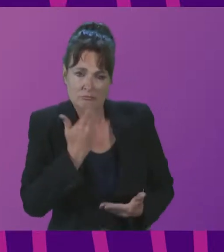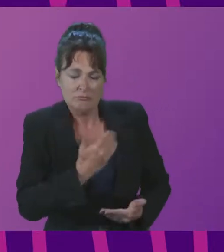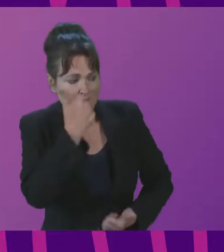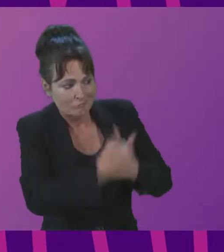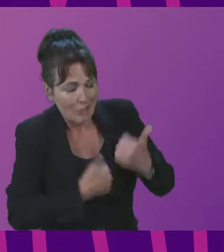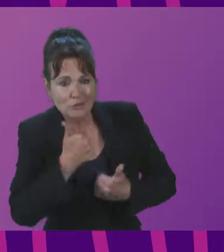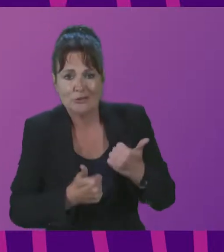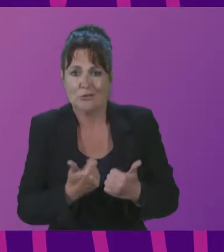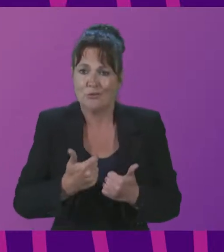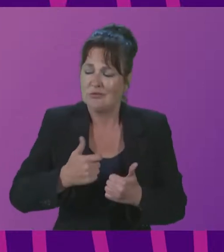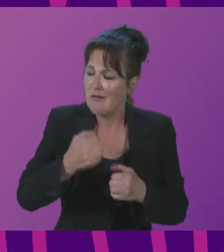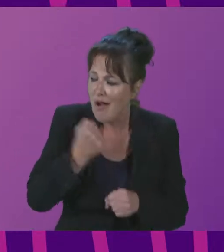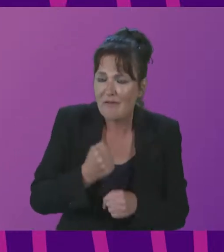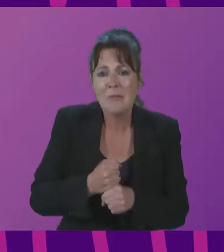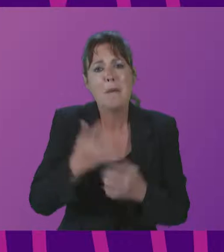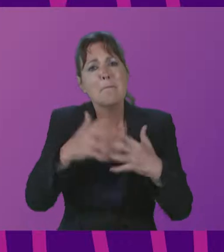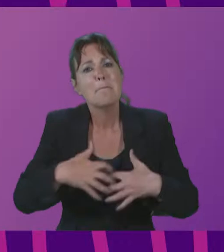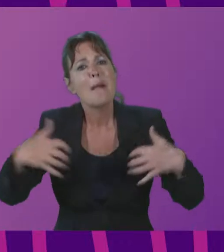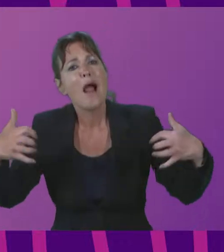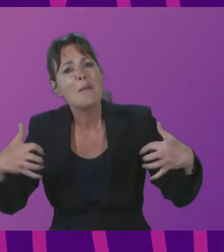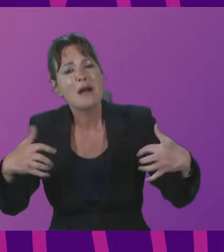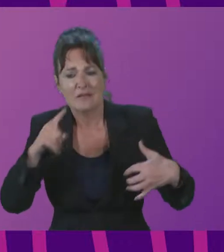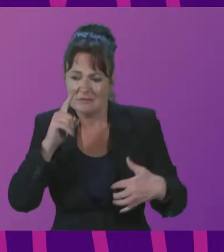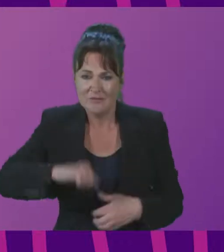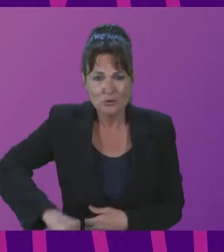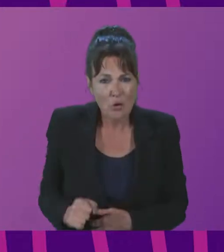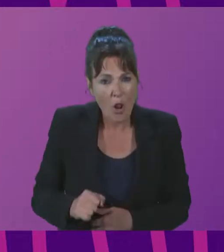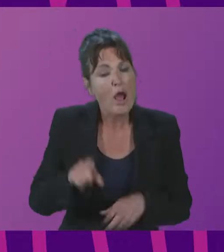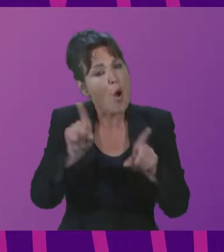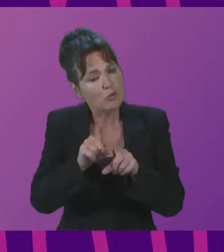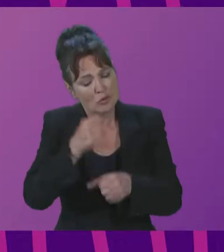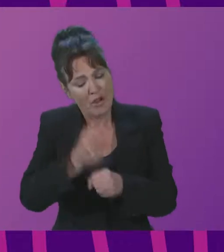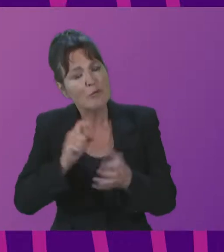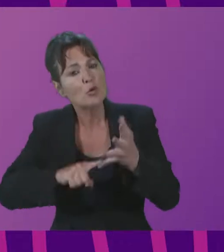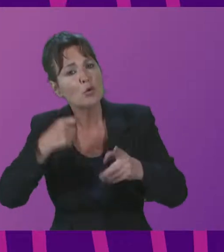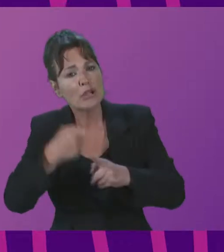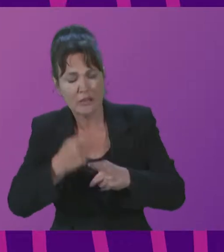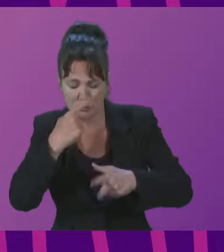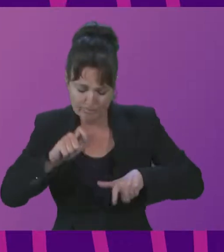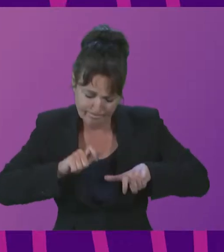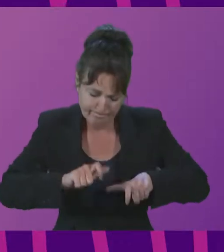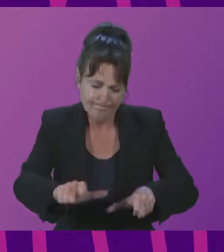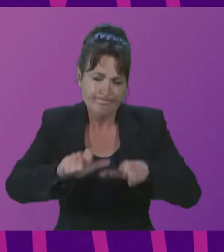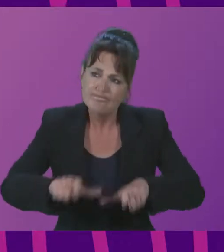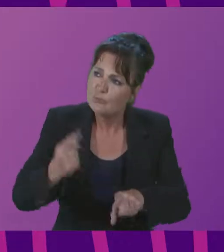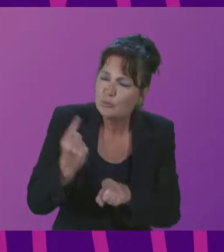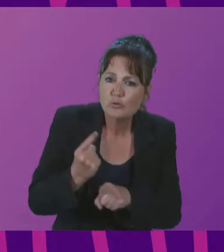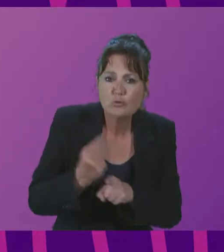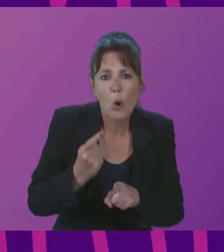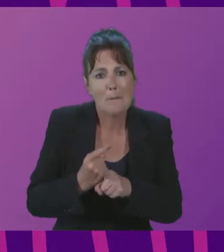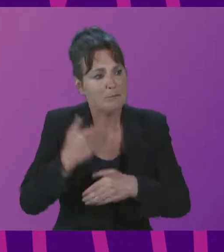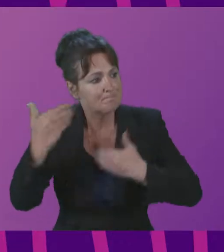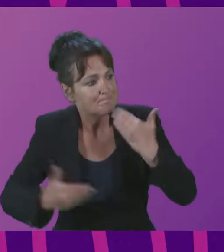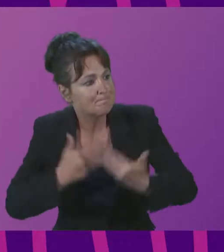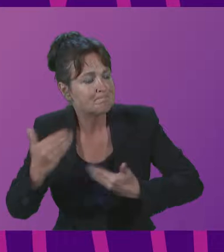Parliament of Scotland and the Government of the UK for keeping the flame alive. We are rising again after